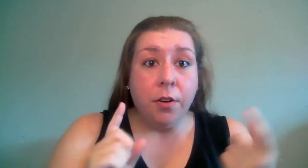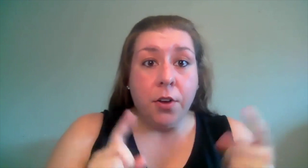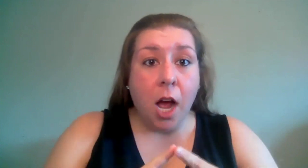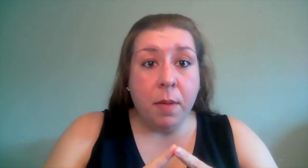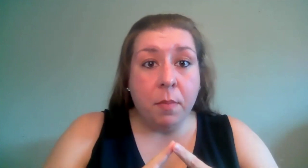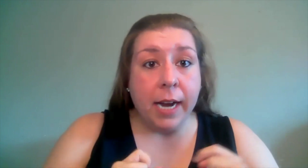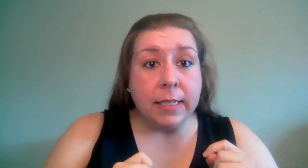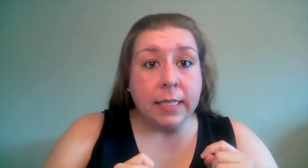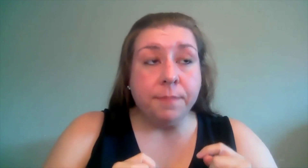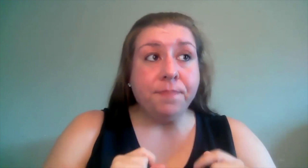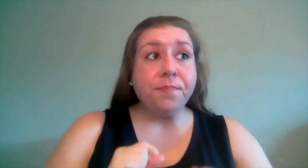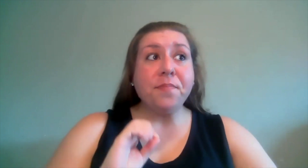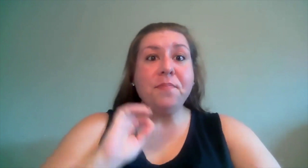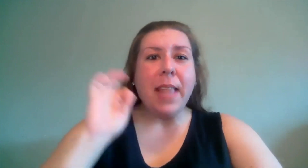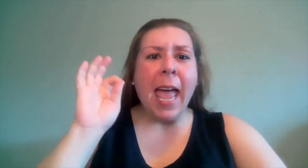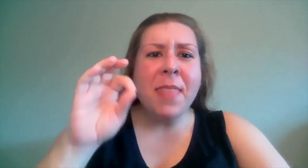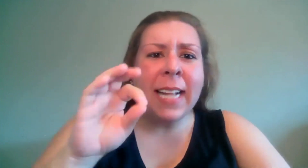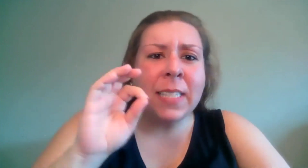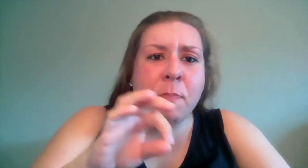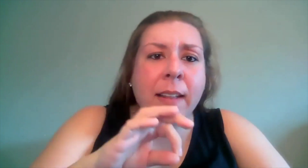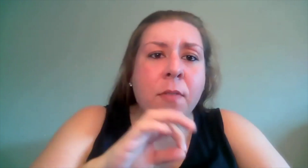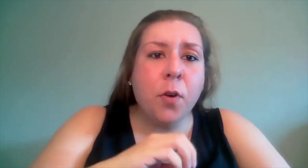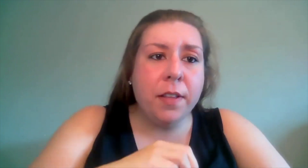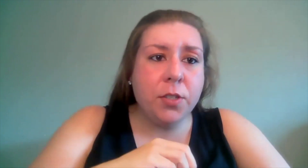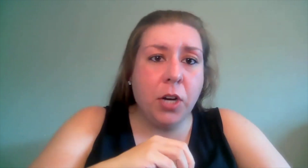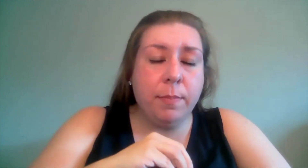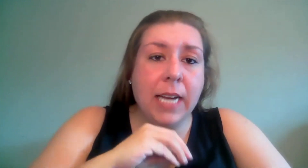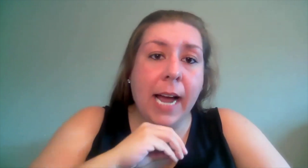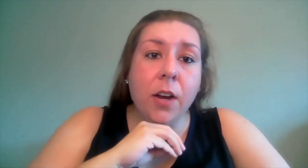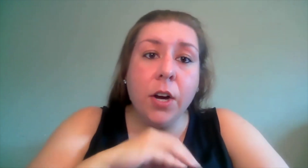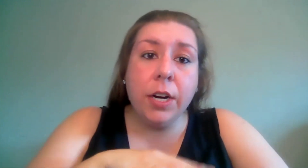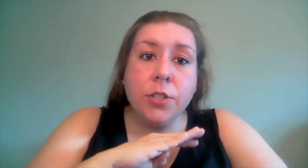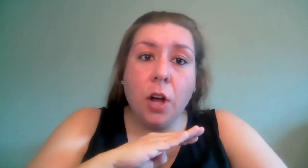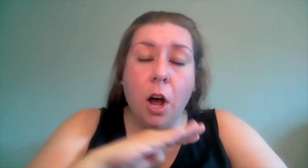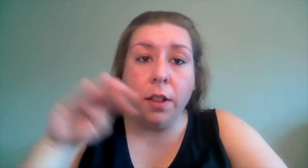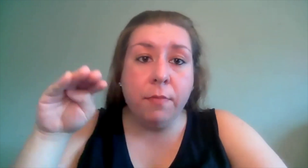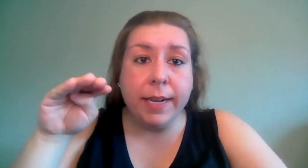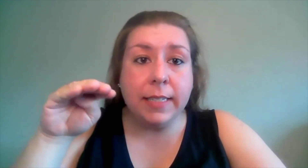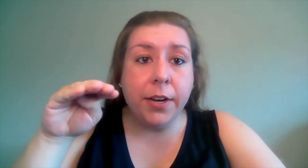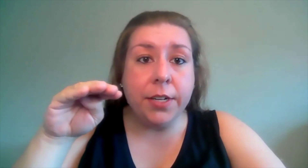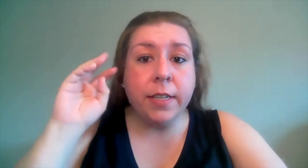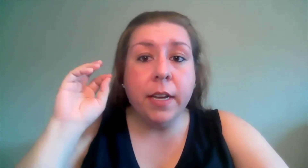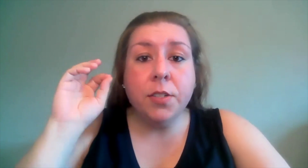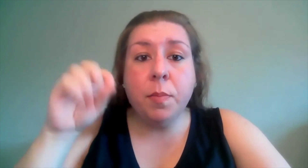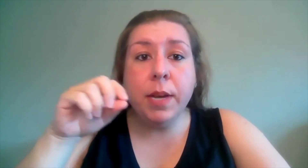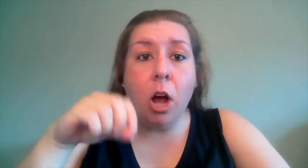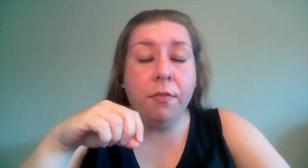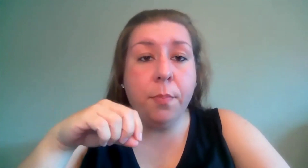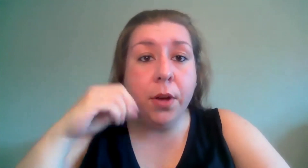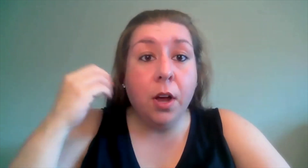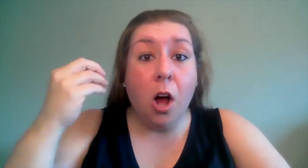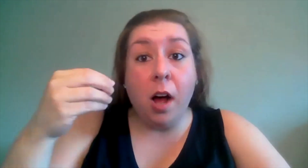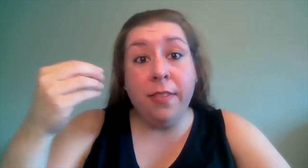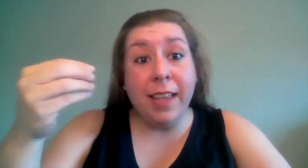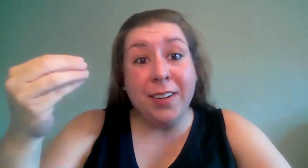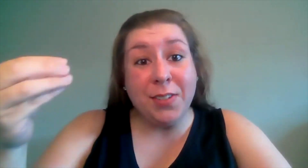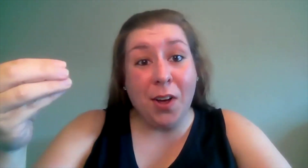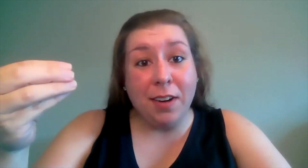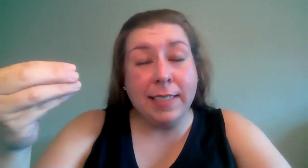not memorized and that's mainly for the script i encourage all of my singers to be off book on their songs